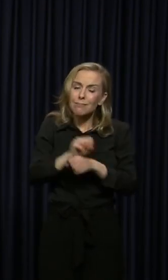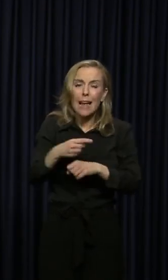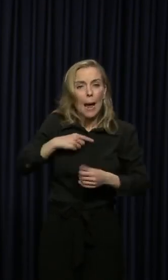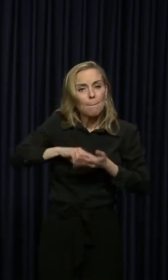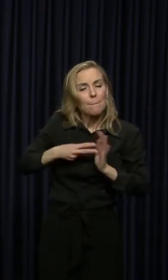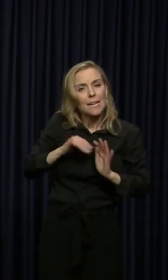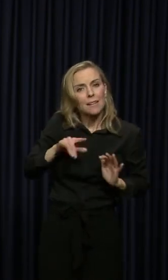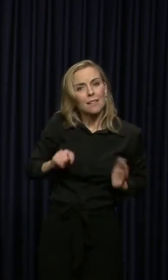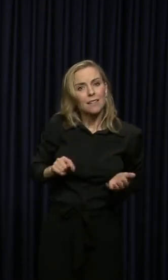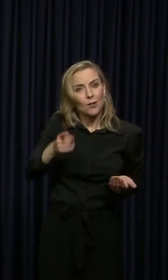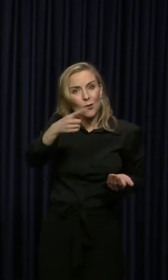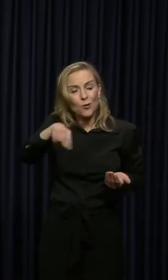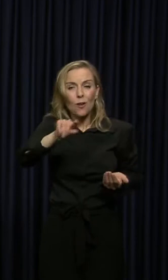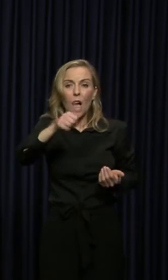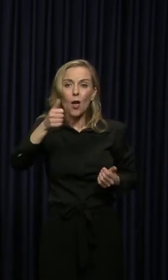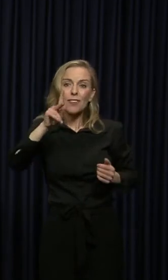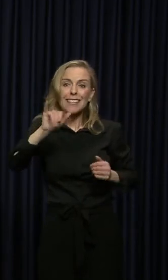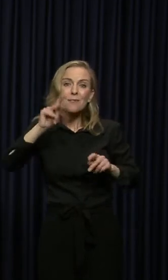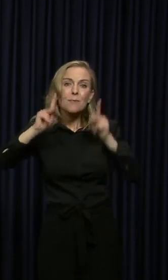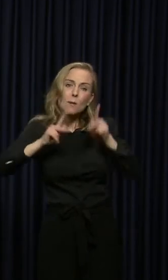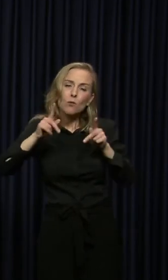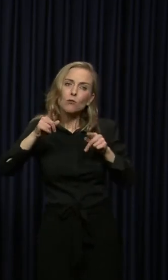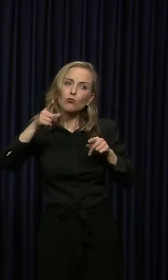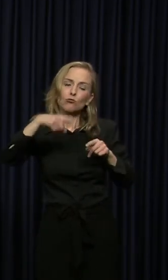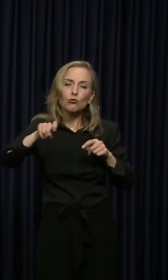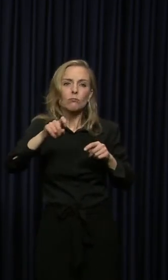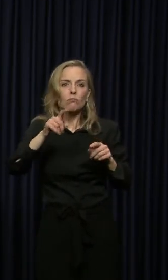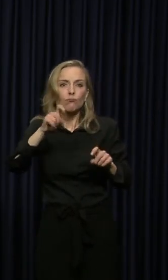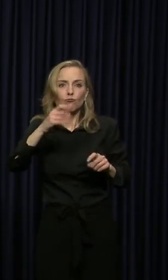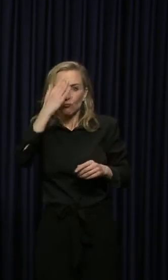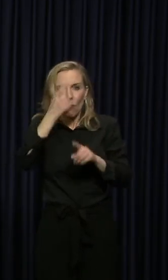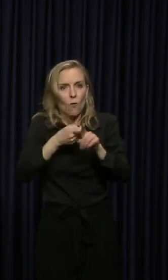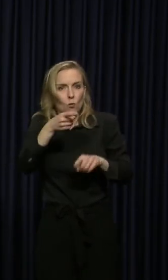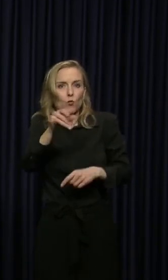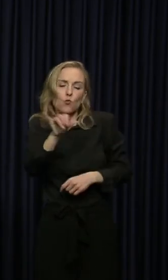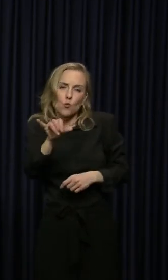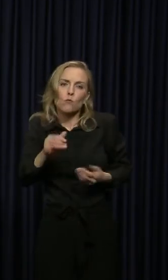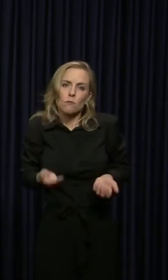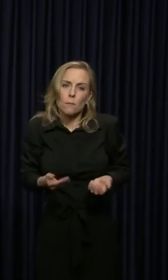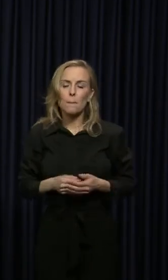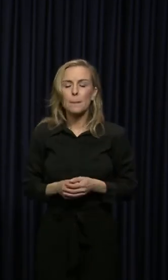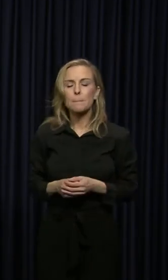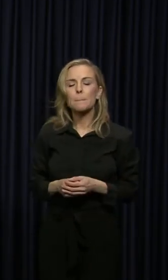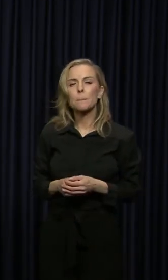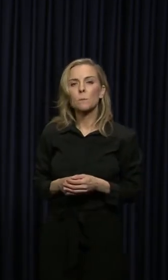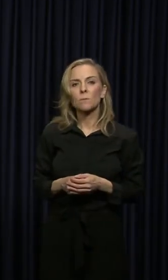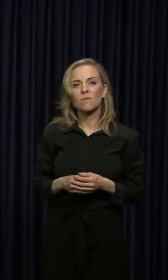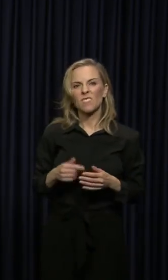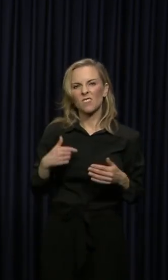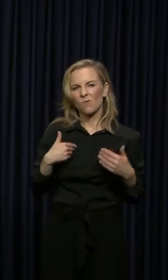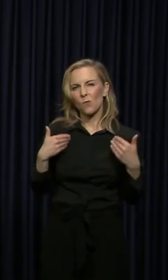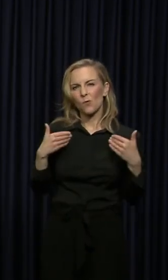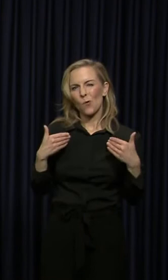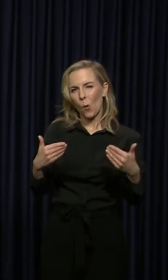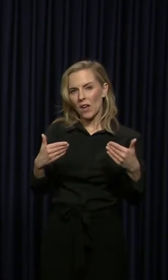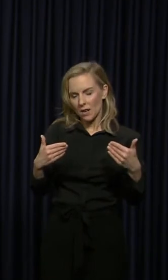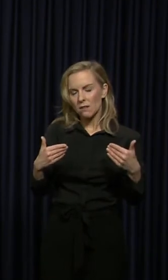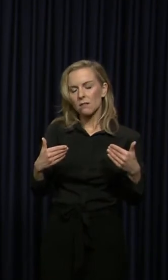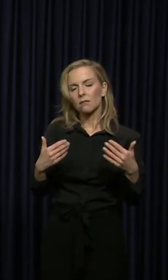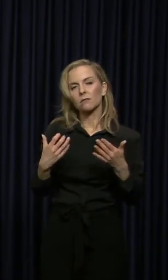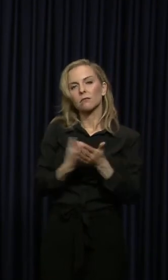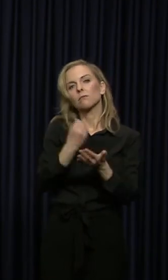your fellow Kentuckians ought to hear it from you. So with that, I'm just going to go over